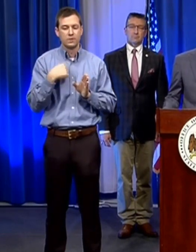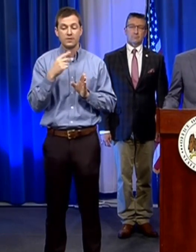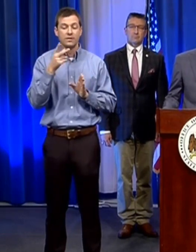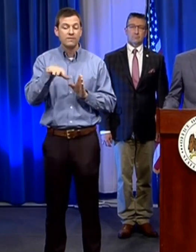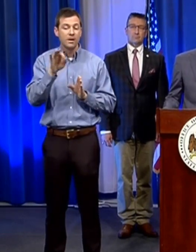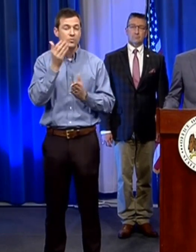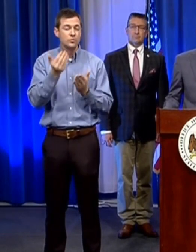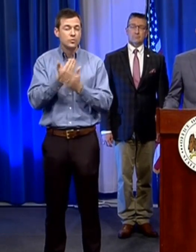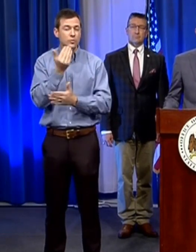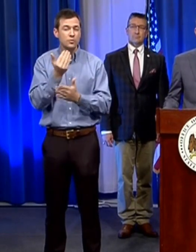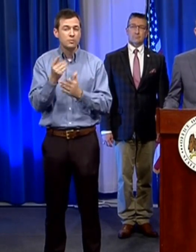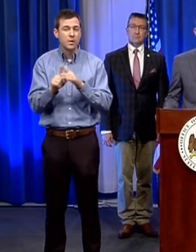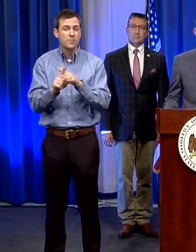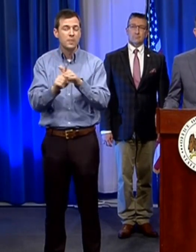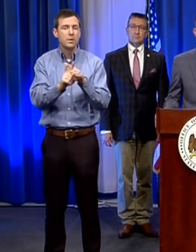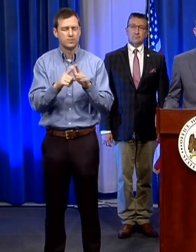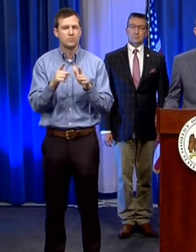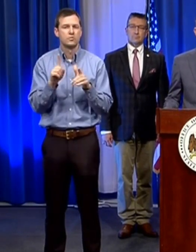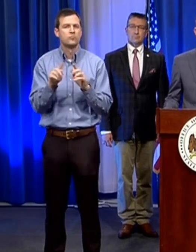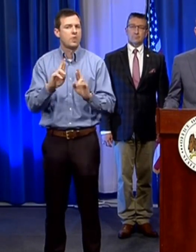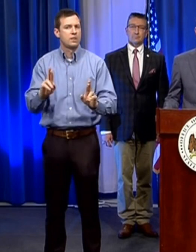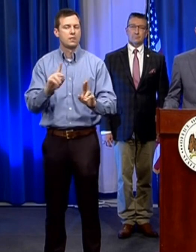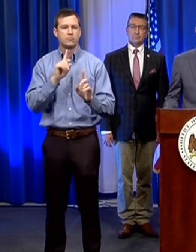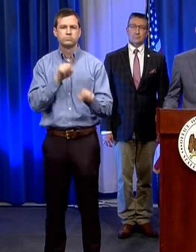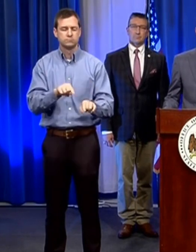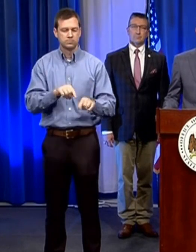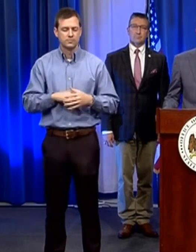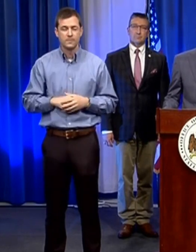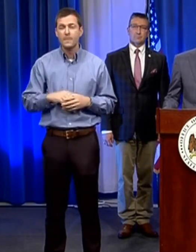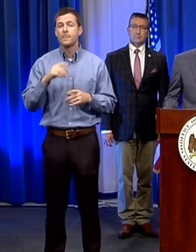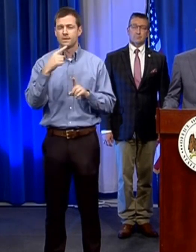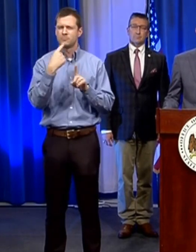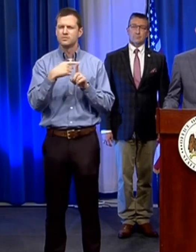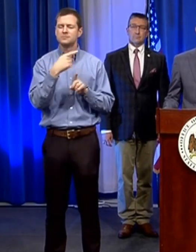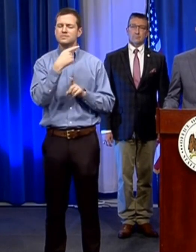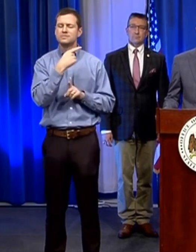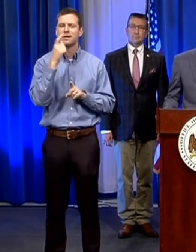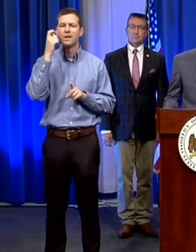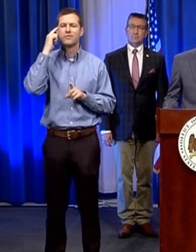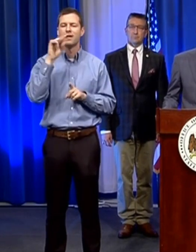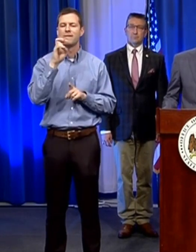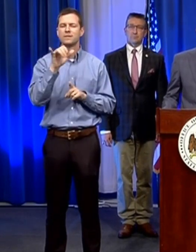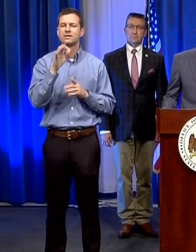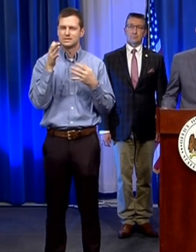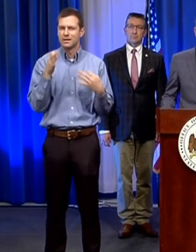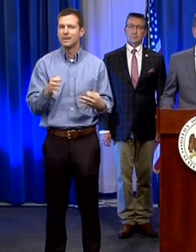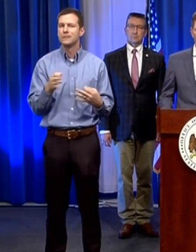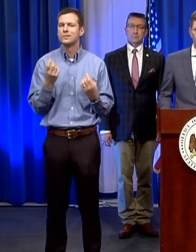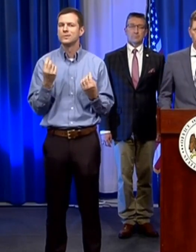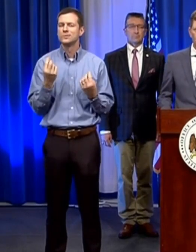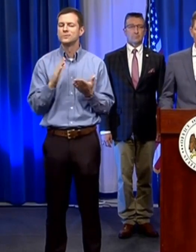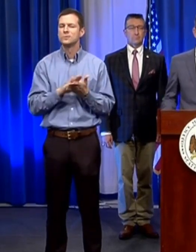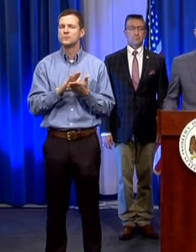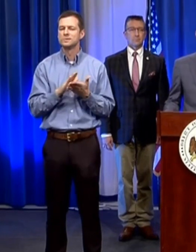confirmed we're also fortunate that she's been very proactive to go ahead and make a decision about what to do with our schools as the